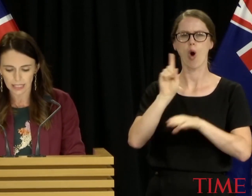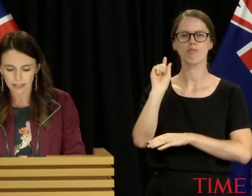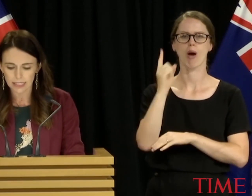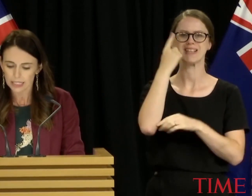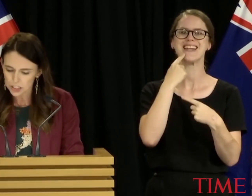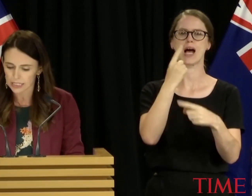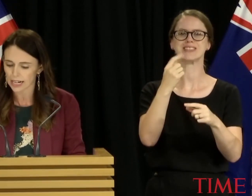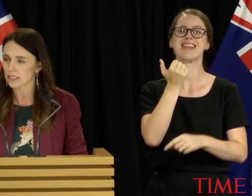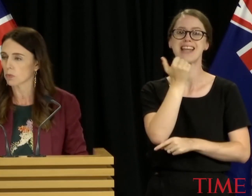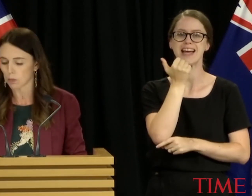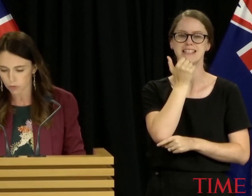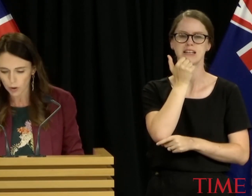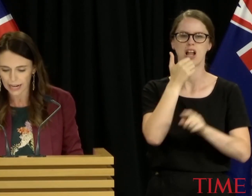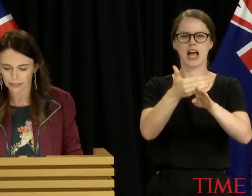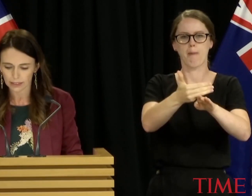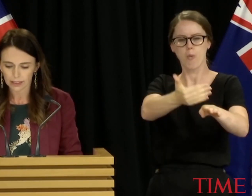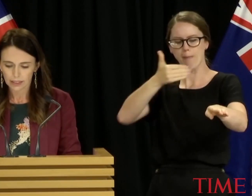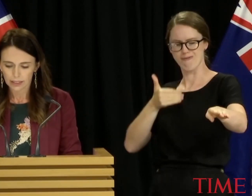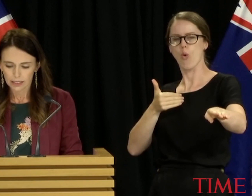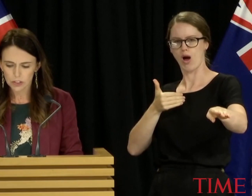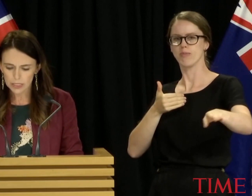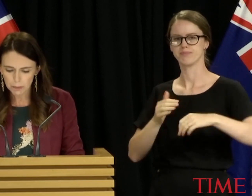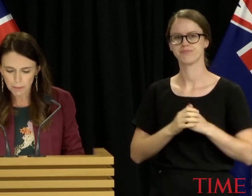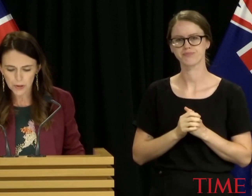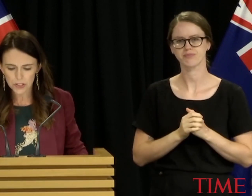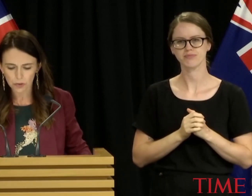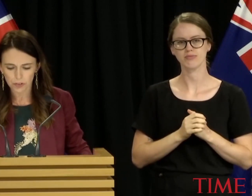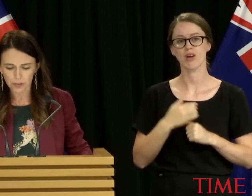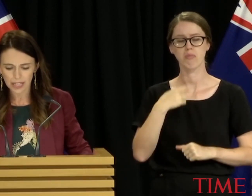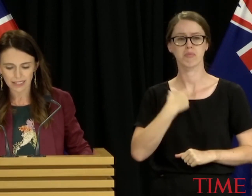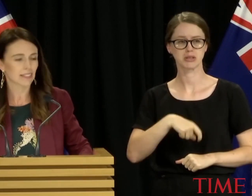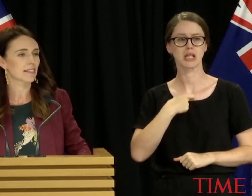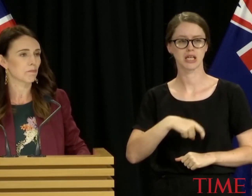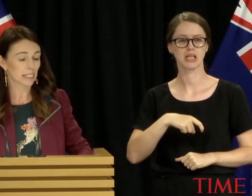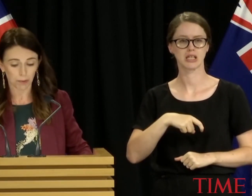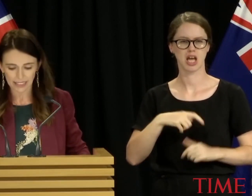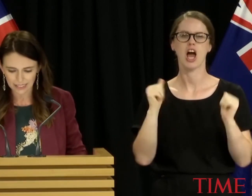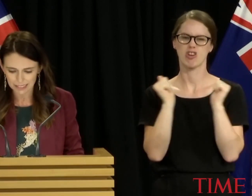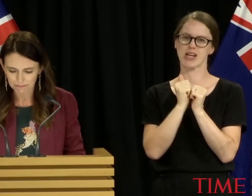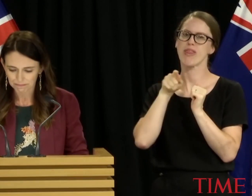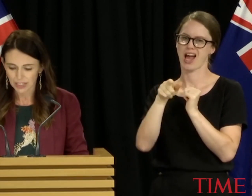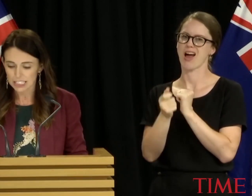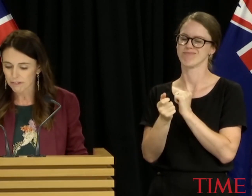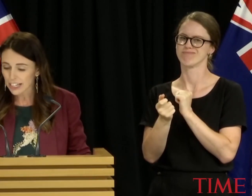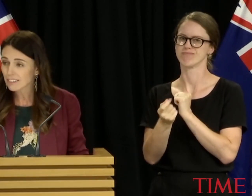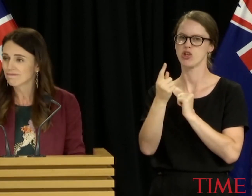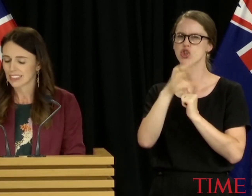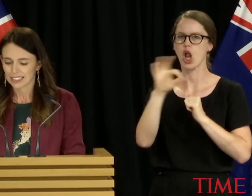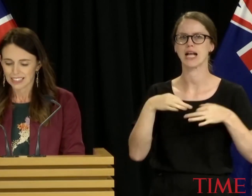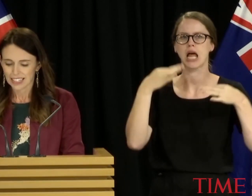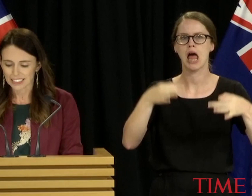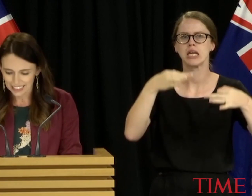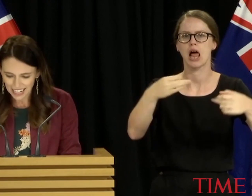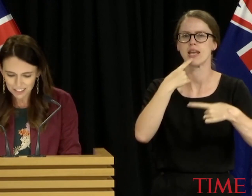Ministers announce election dates well beforehand. It's always been my personal view that this is best practice. It's fair